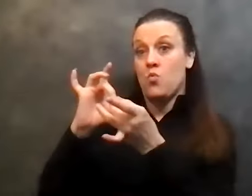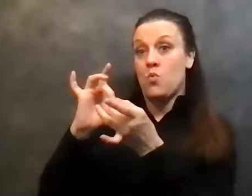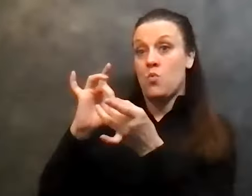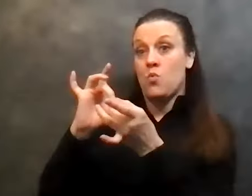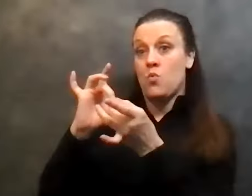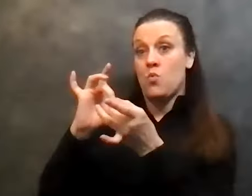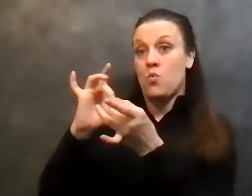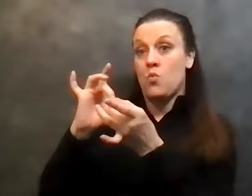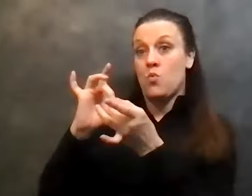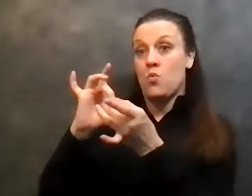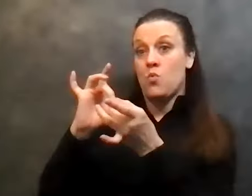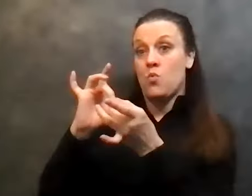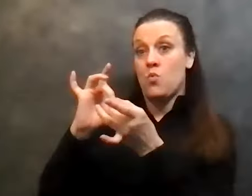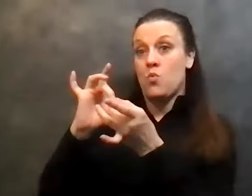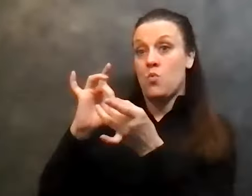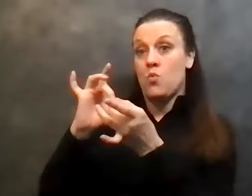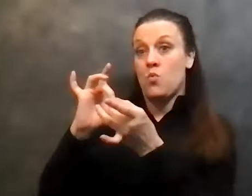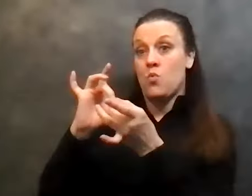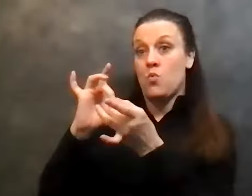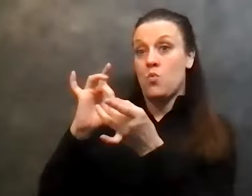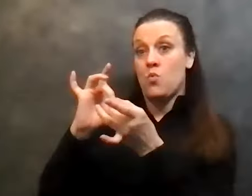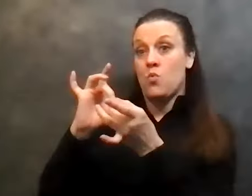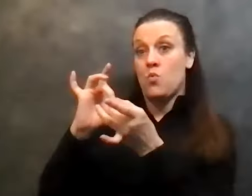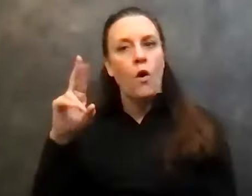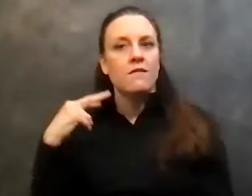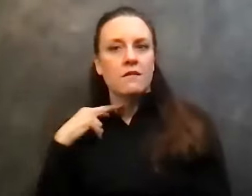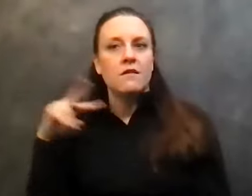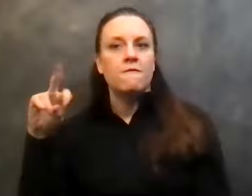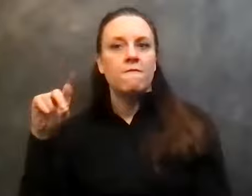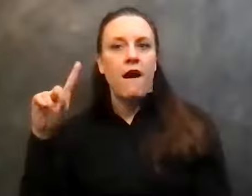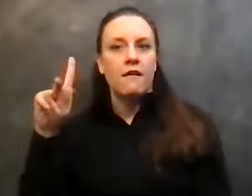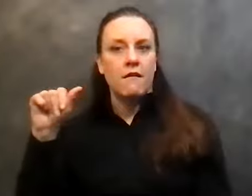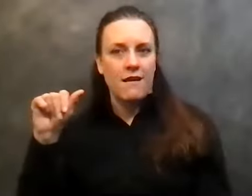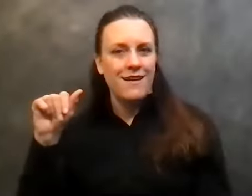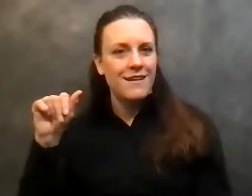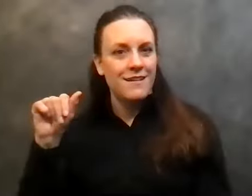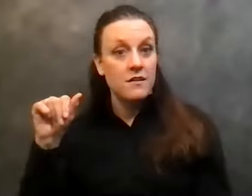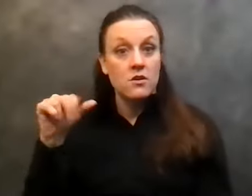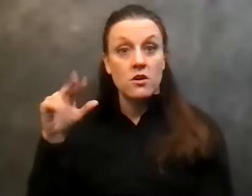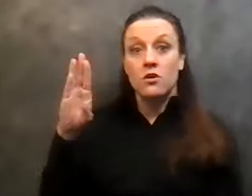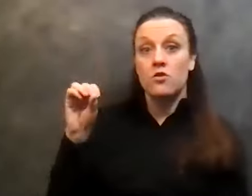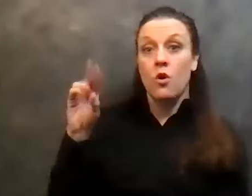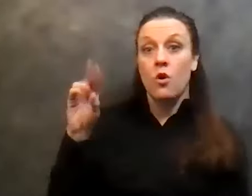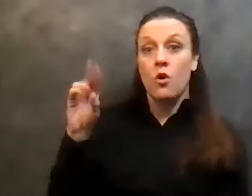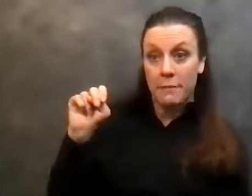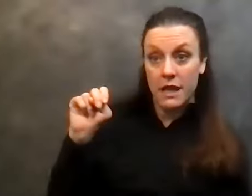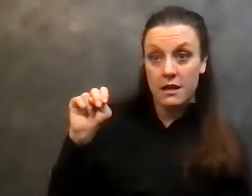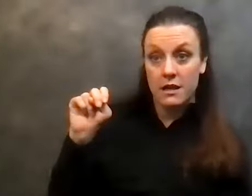bottle of bourbon or a bottle of vodka. It had gotten to the point where bourbon and bourbon in the cooler months